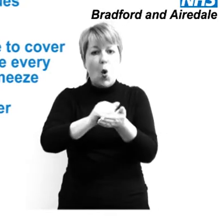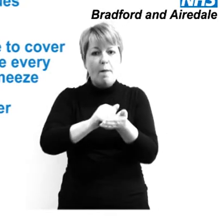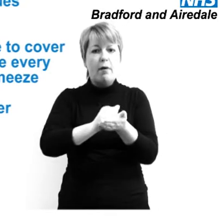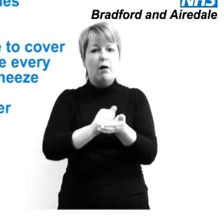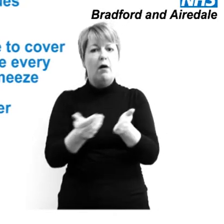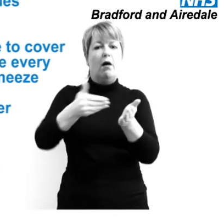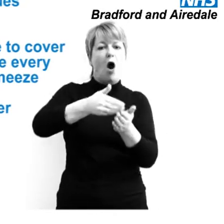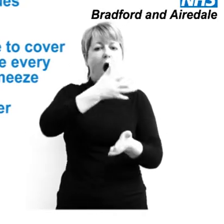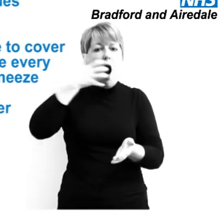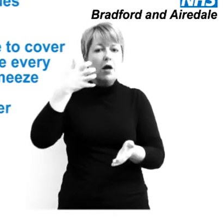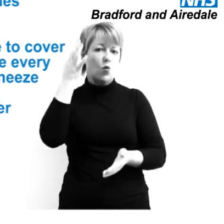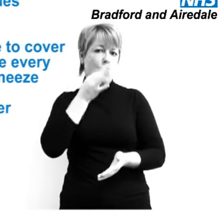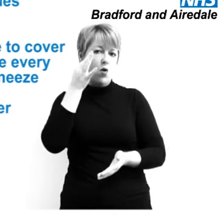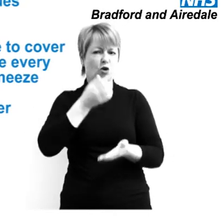with soap and hot water